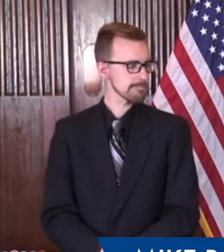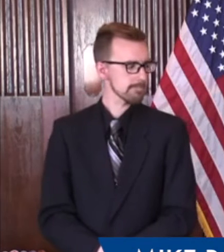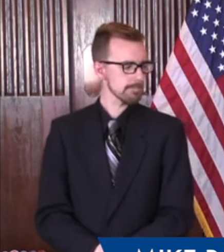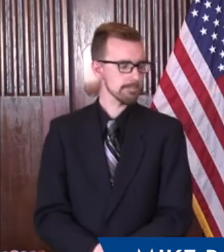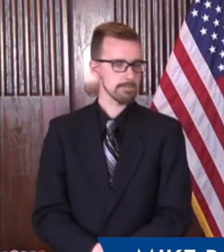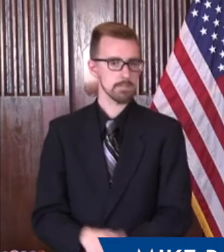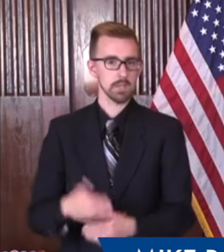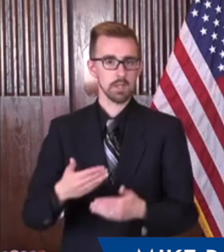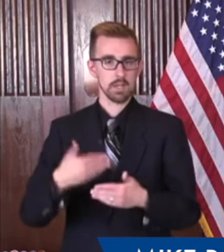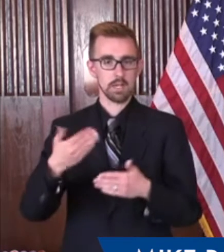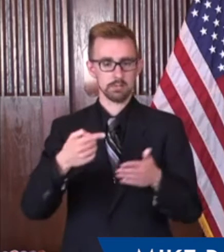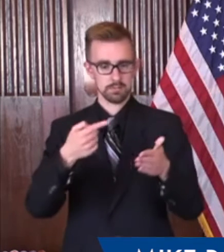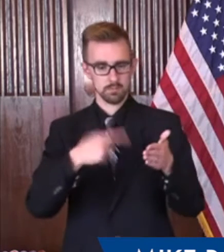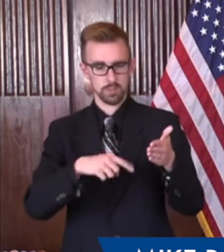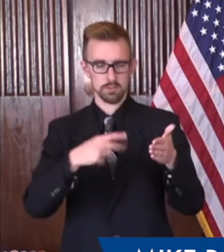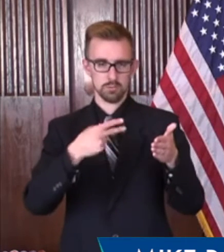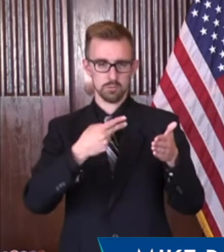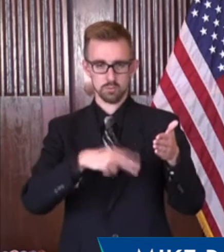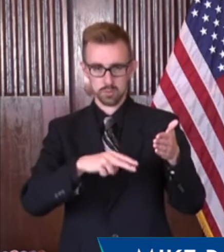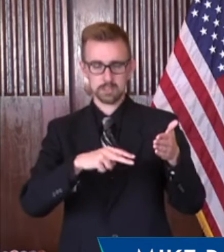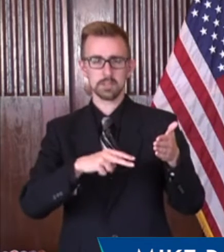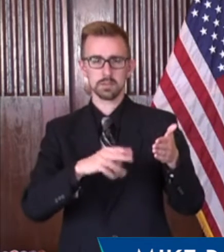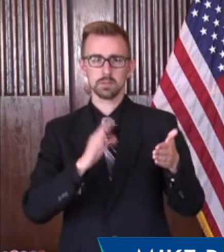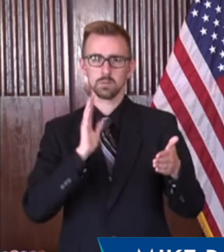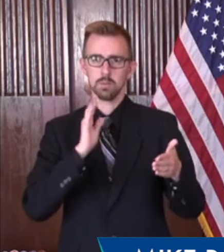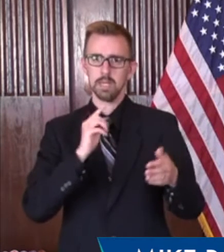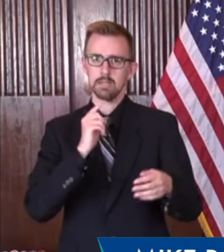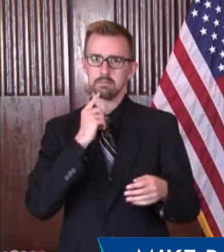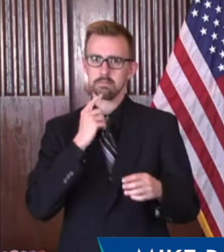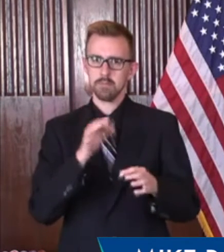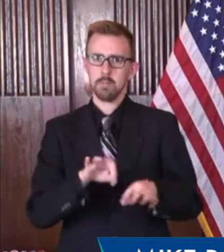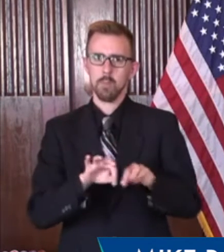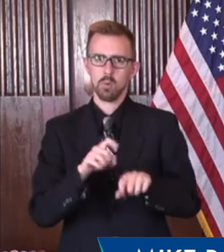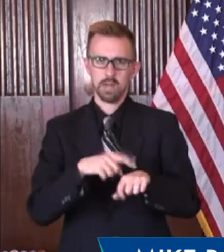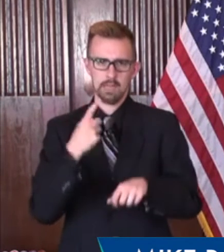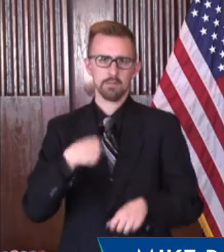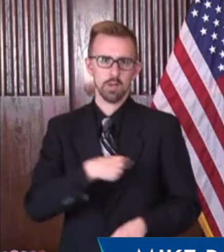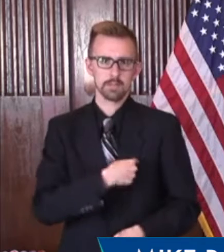The next couple of weeks is going to be a critical time for our state.